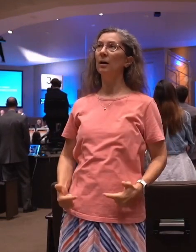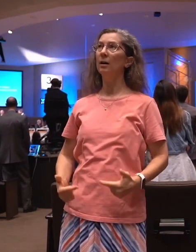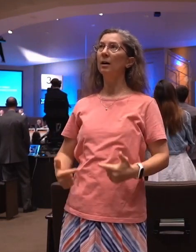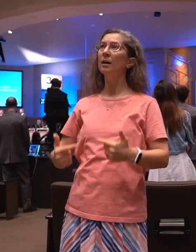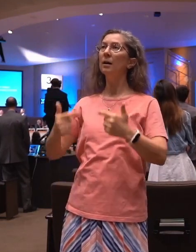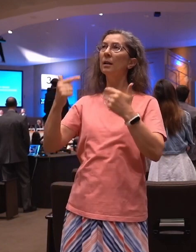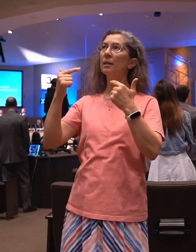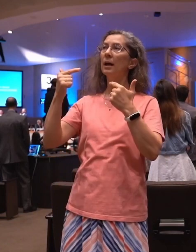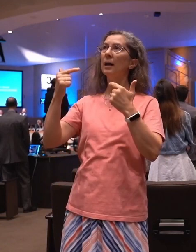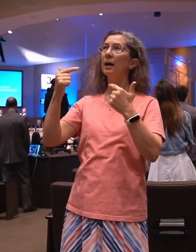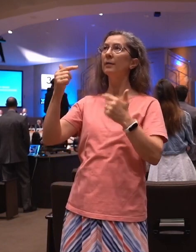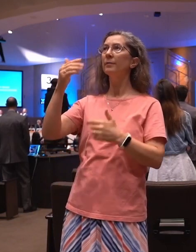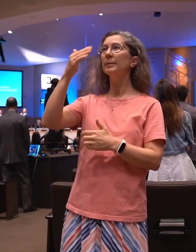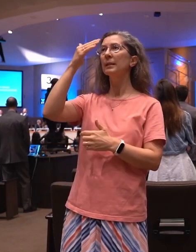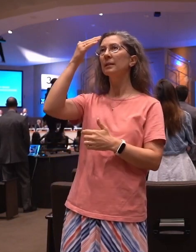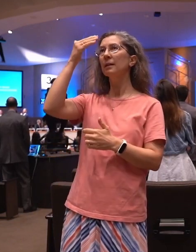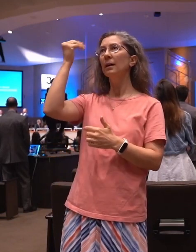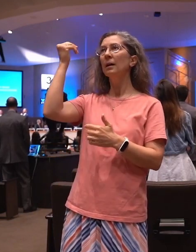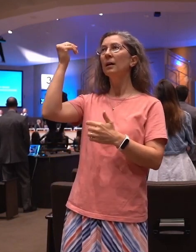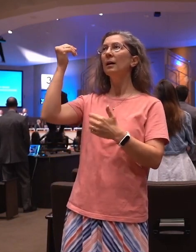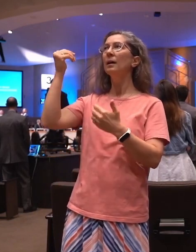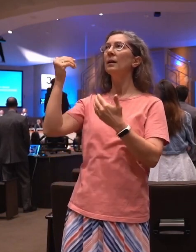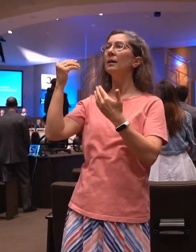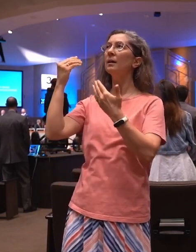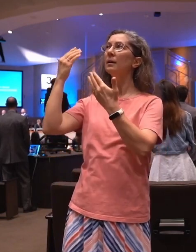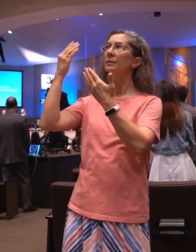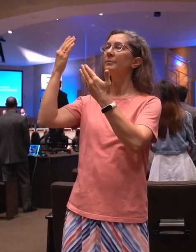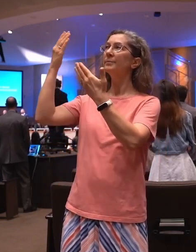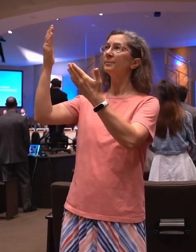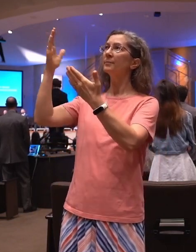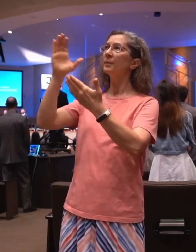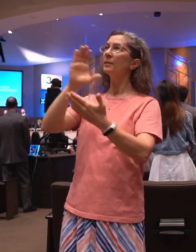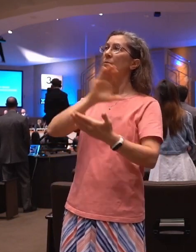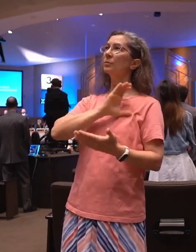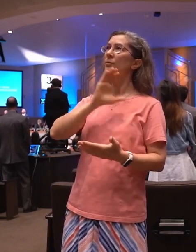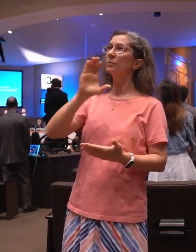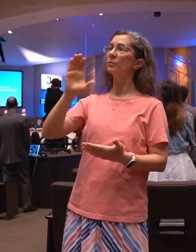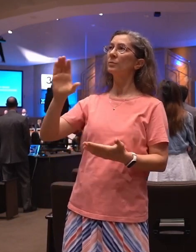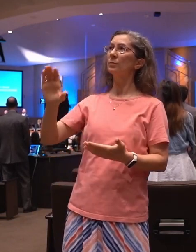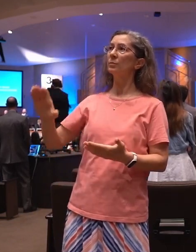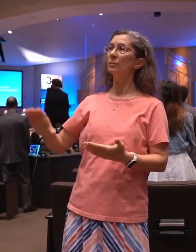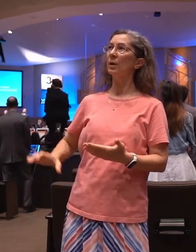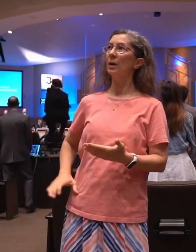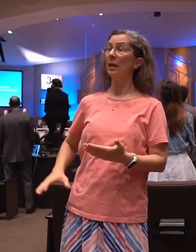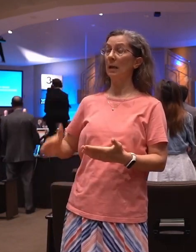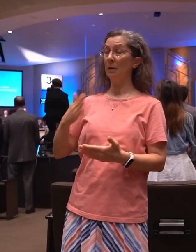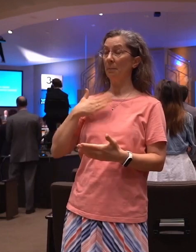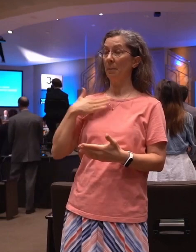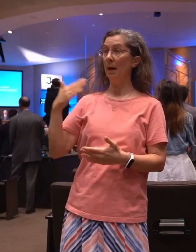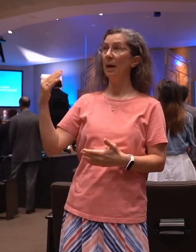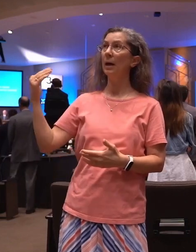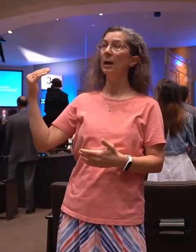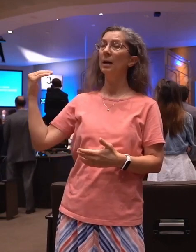Alive in Him, my living head,